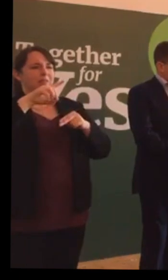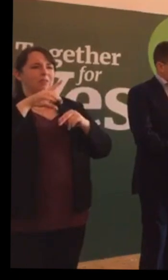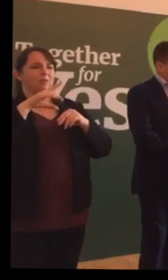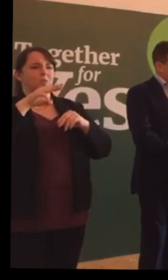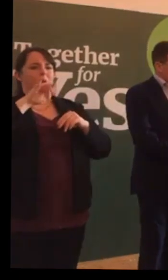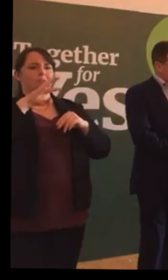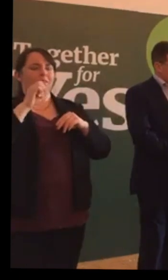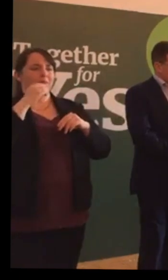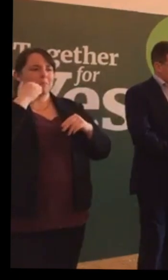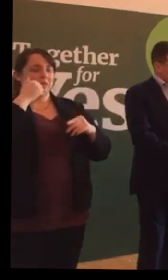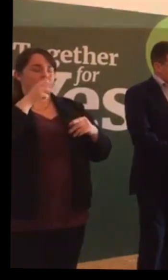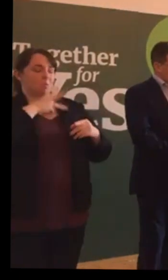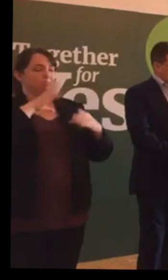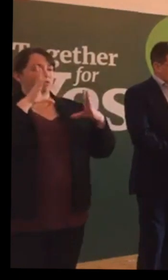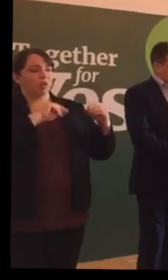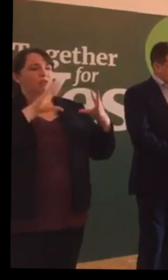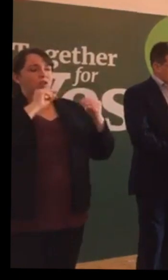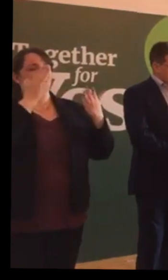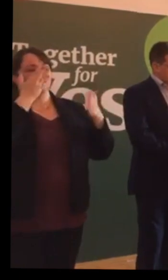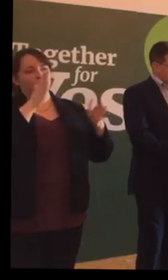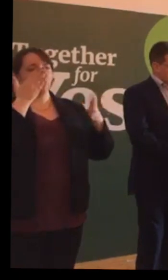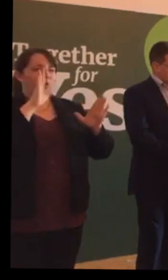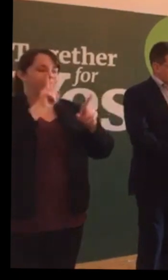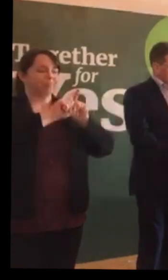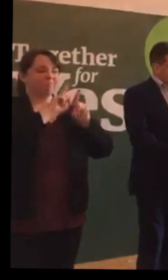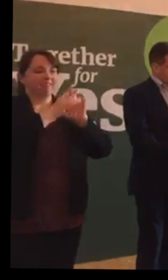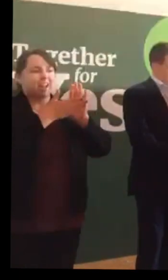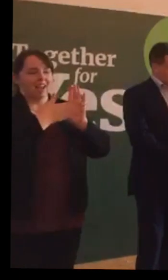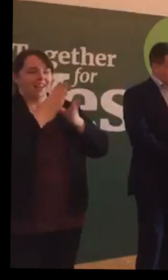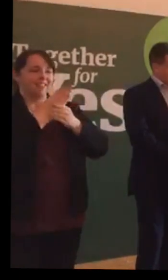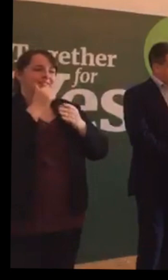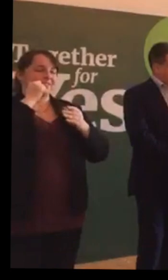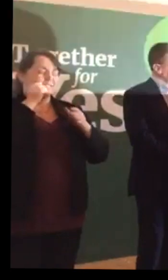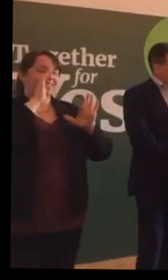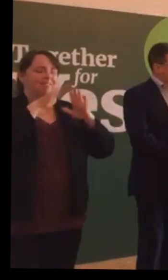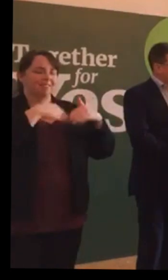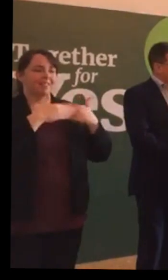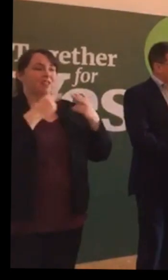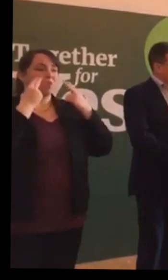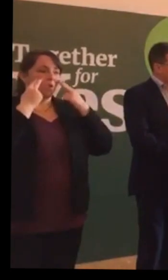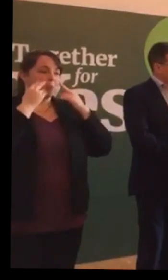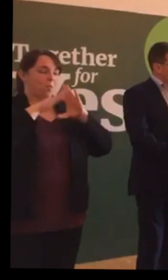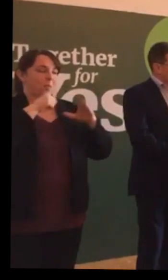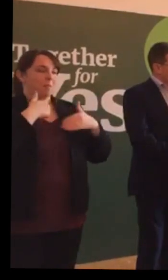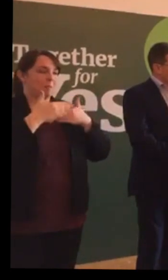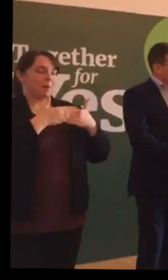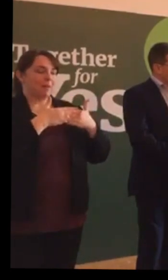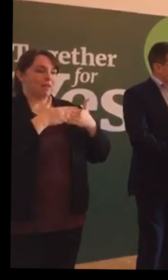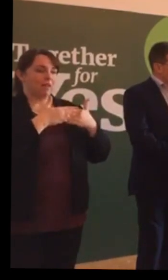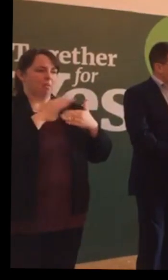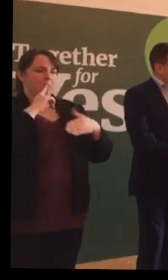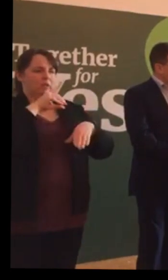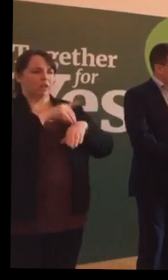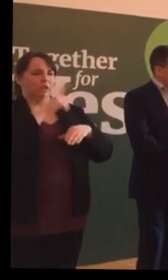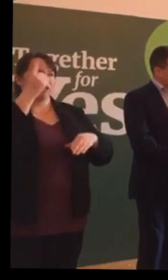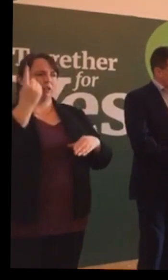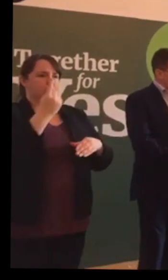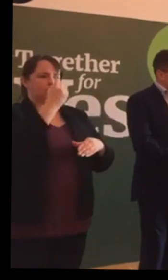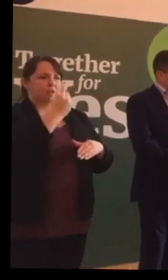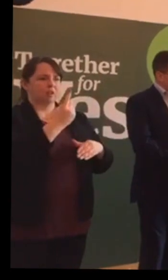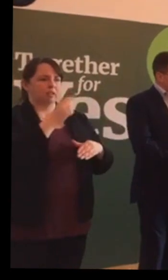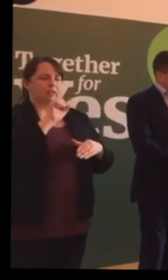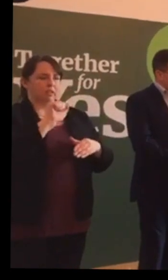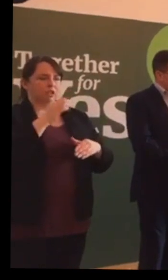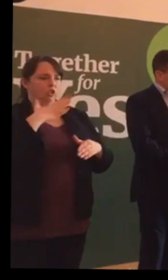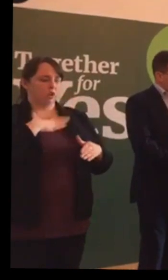chatting through and showing us the last few minutes of normality with our baby, the obstetrician did all